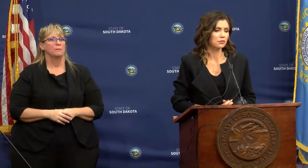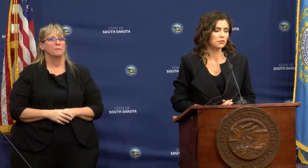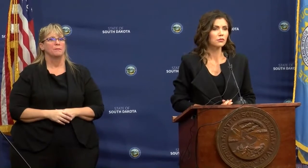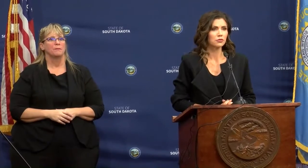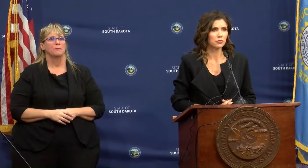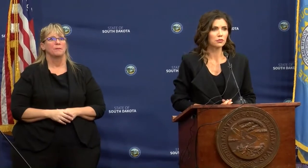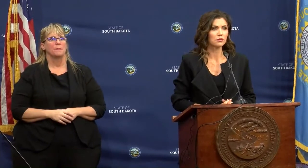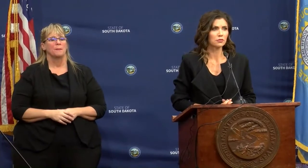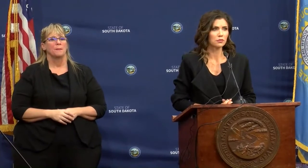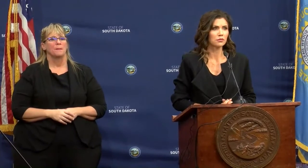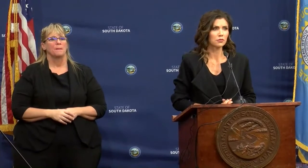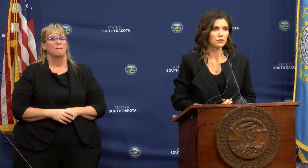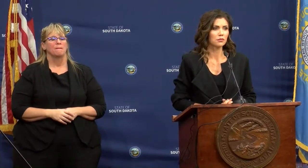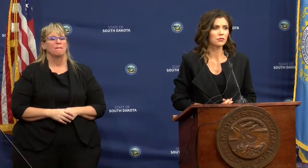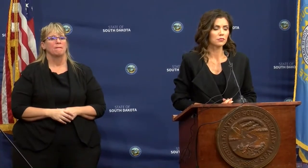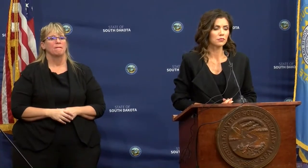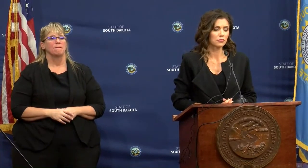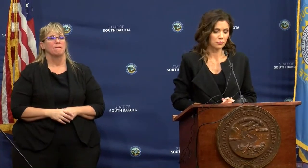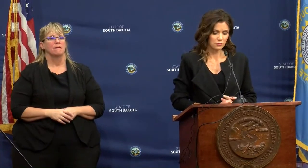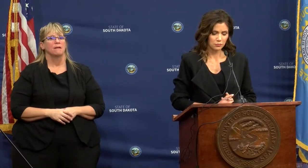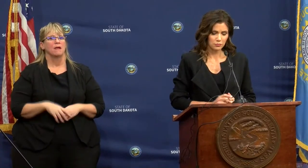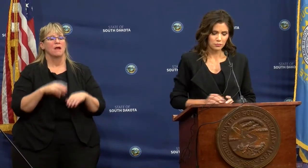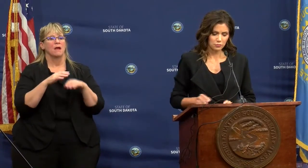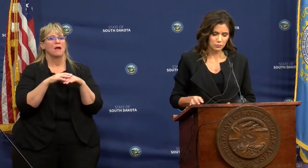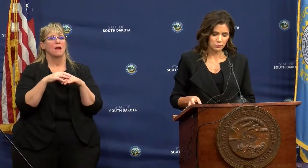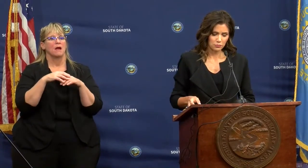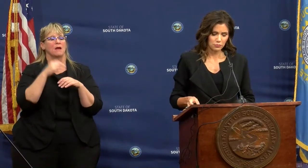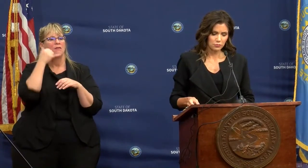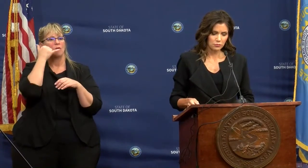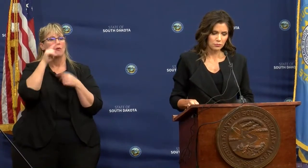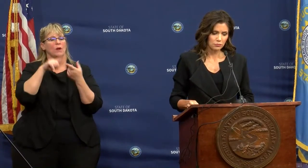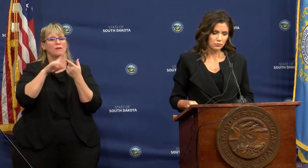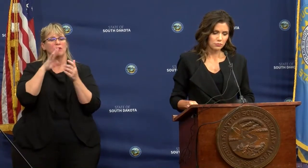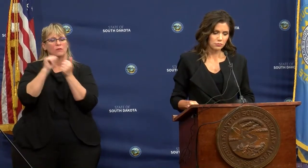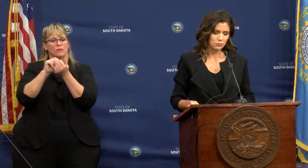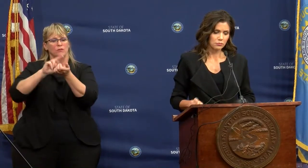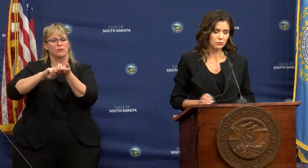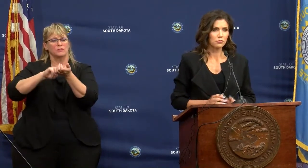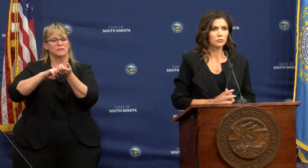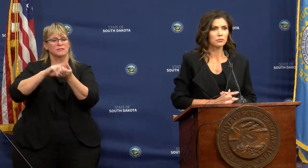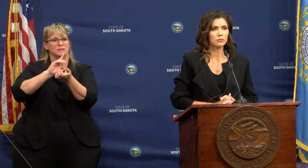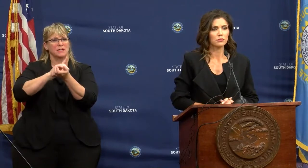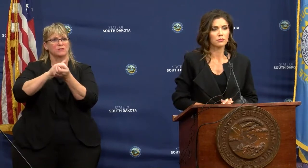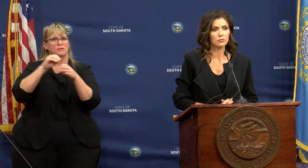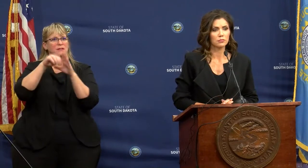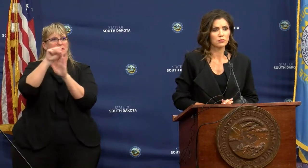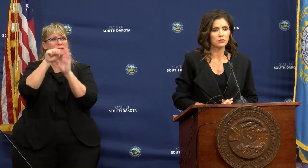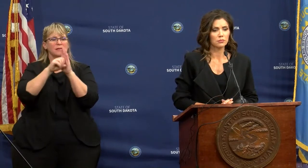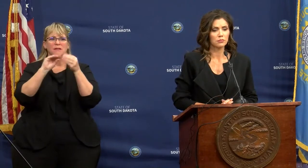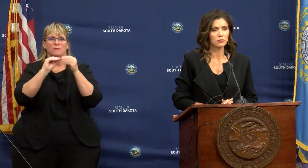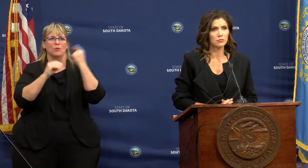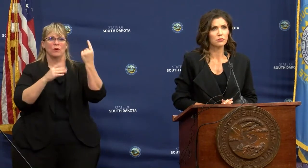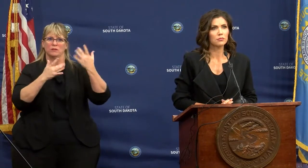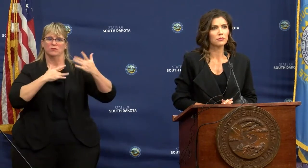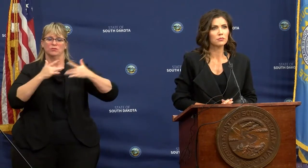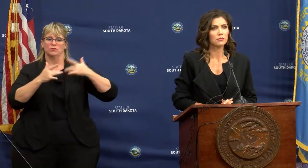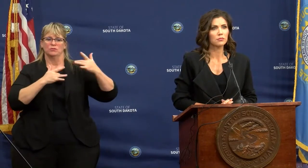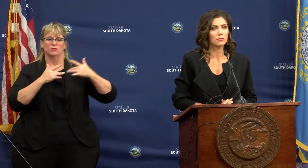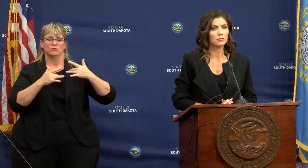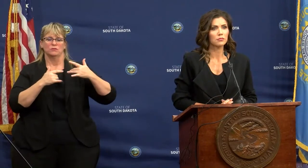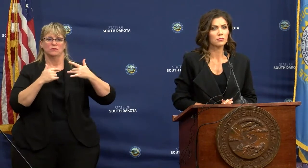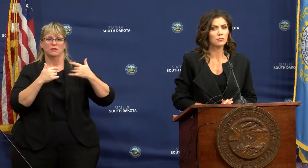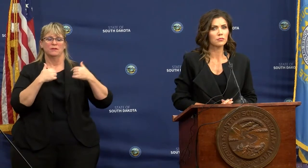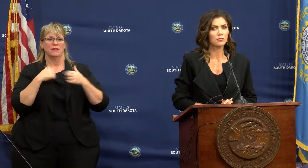Sure, thank you. So when I've talked to nurses and doctors across the state, the number one thing that they have